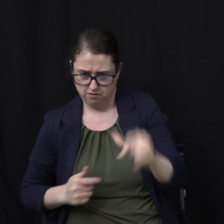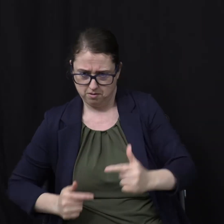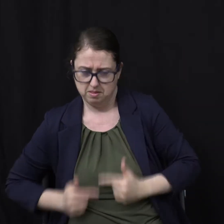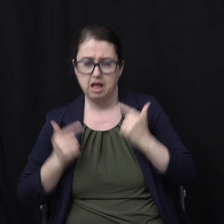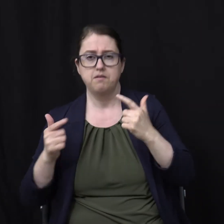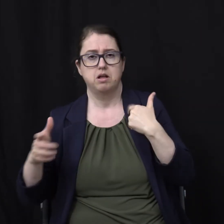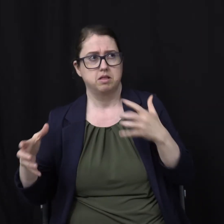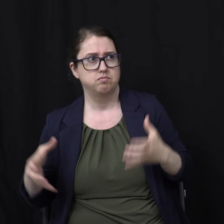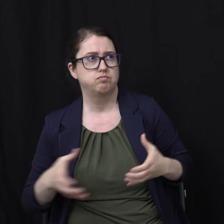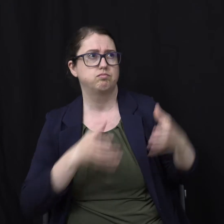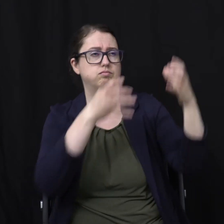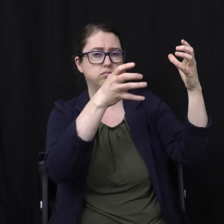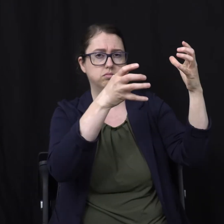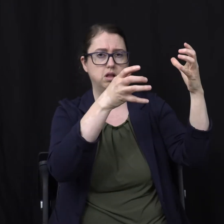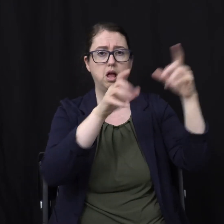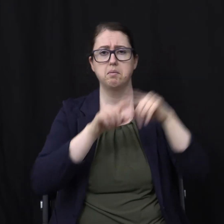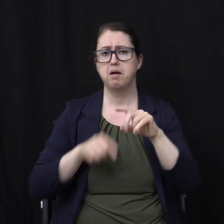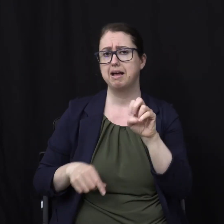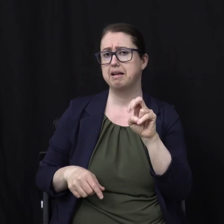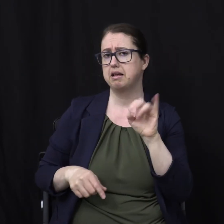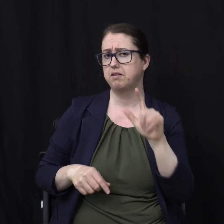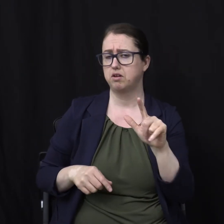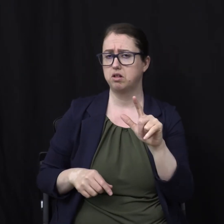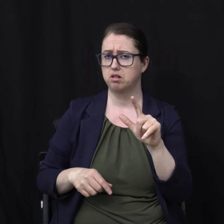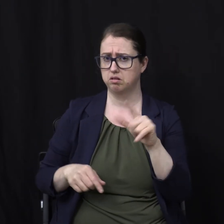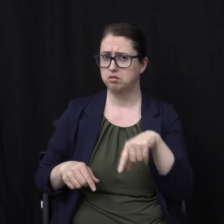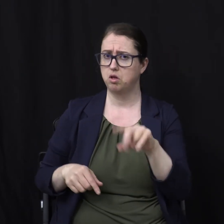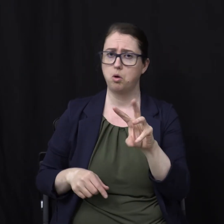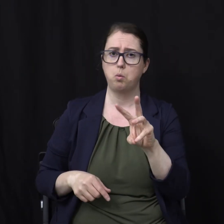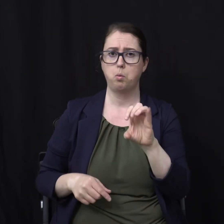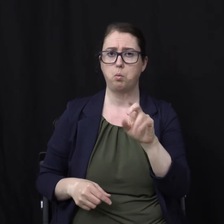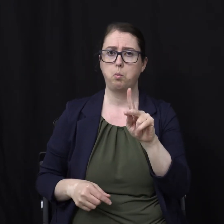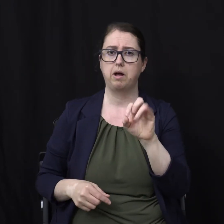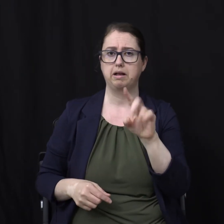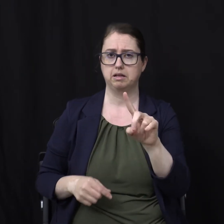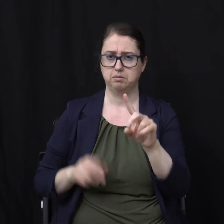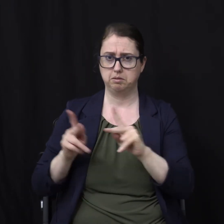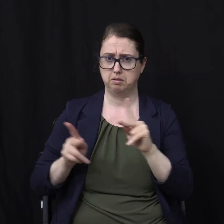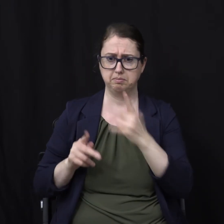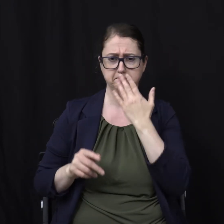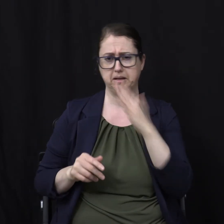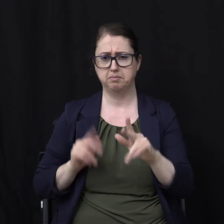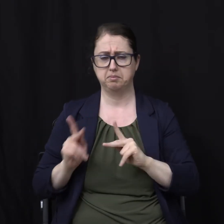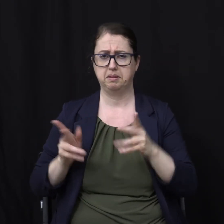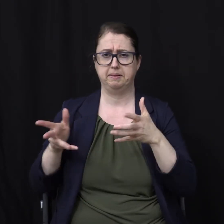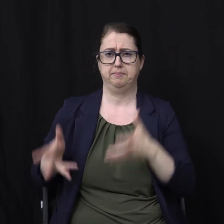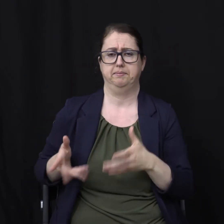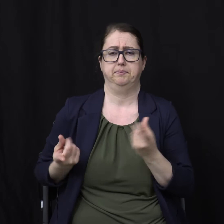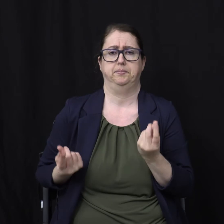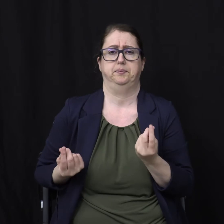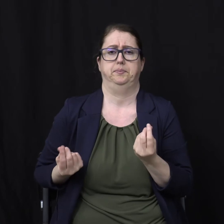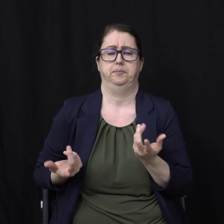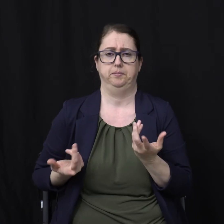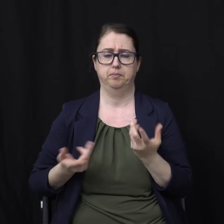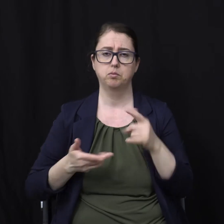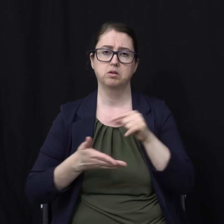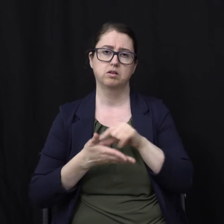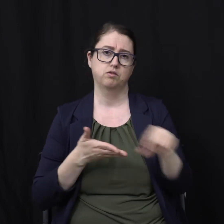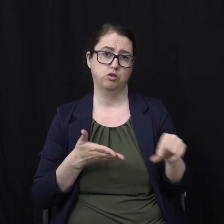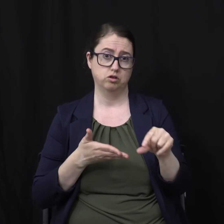But what about The living wicked Let's go to Revelation 6 And we'll see What happens When Jesus comes And we're going to start In verse 14